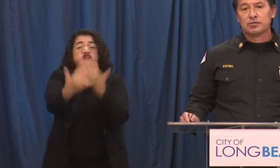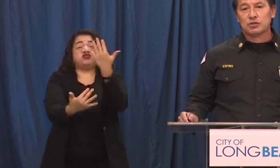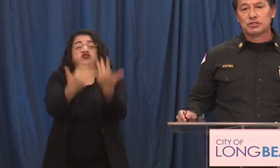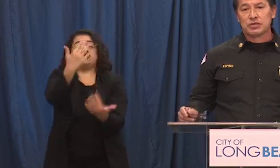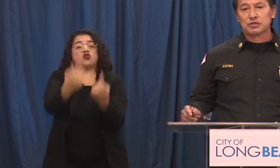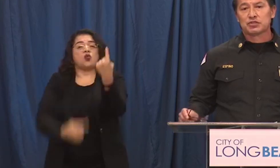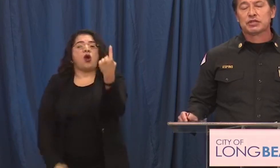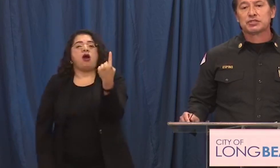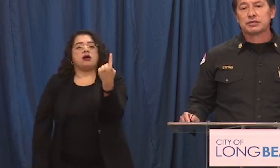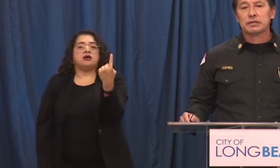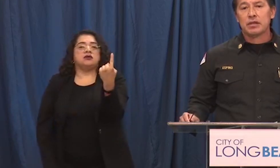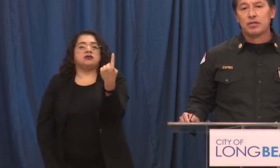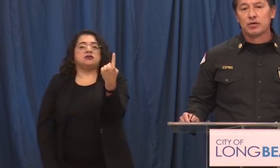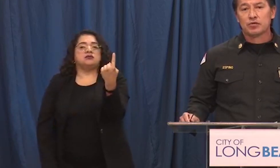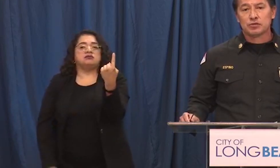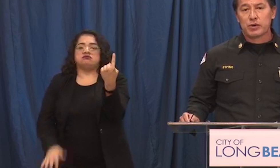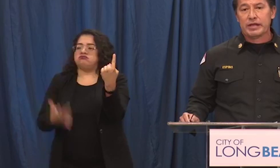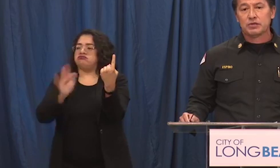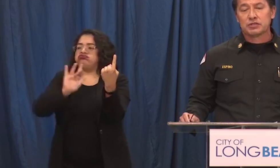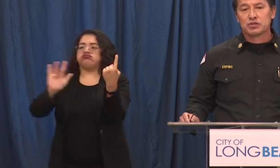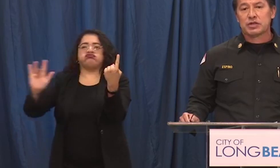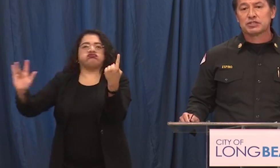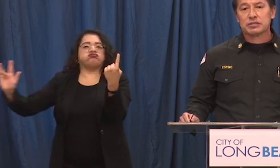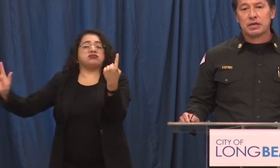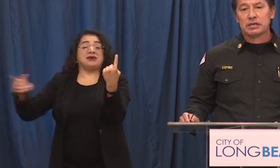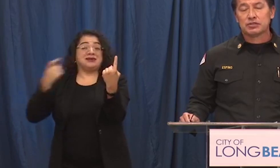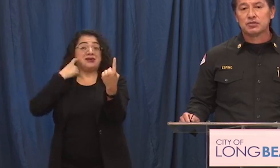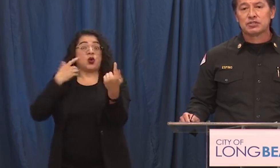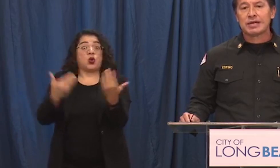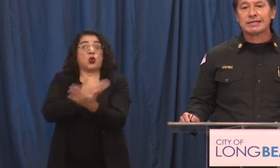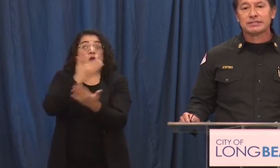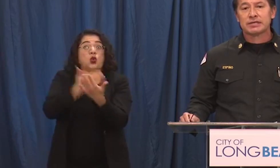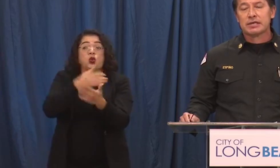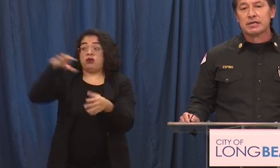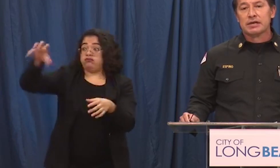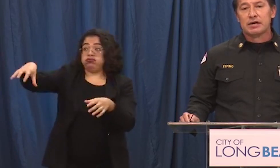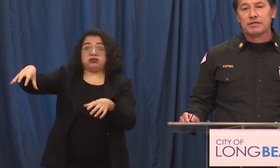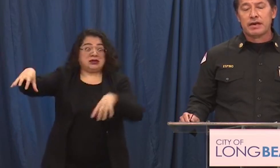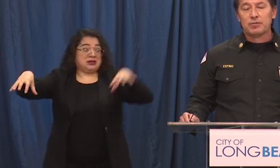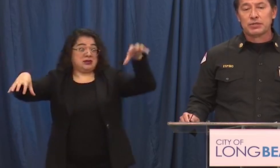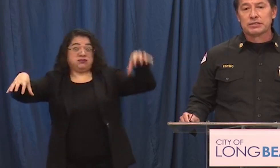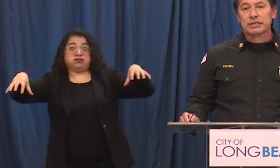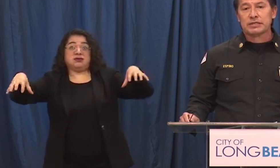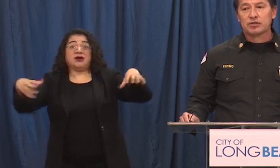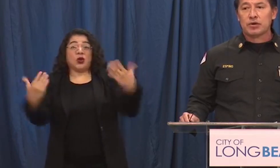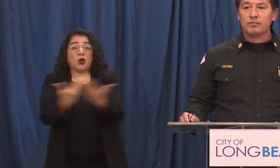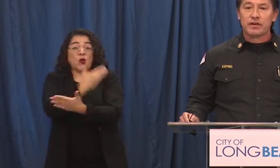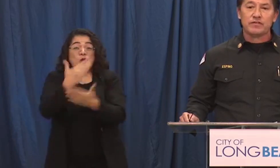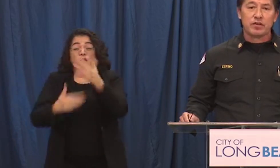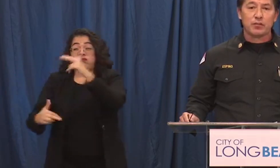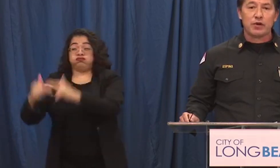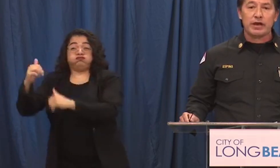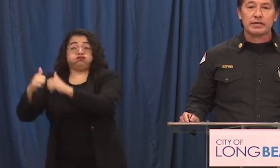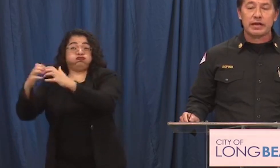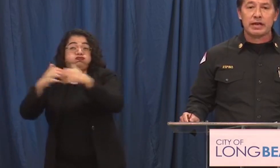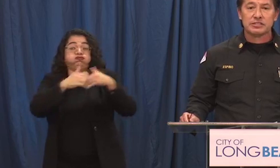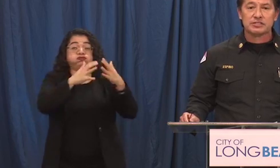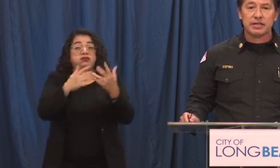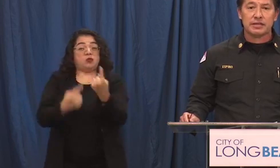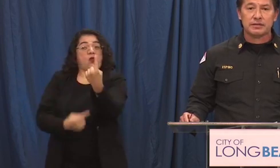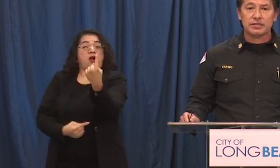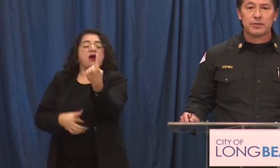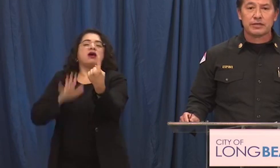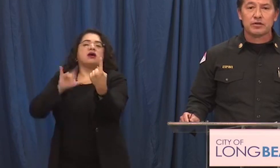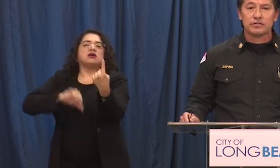fire to a single structure though there was brand new construction on two sides of that building and so i'm very very proud and i